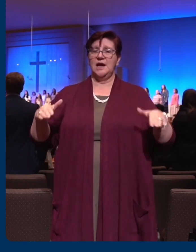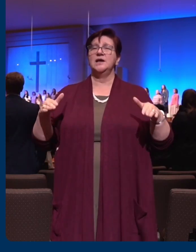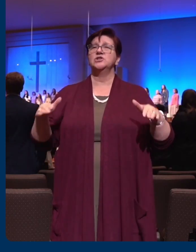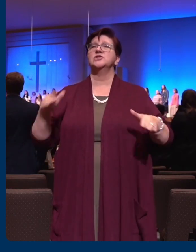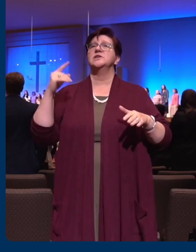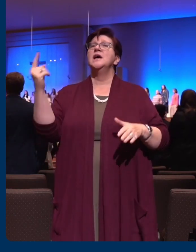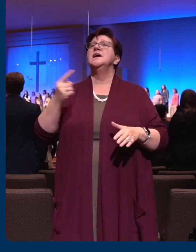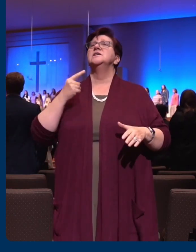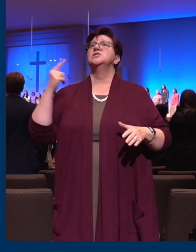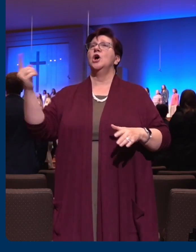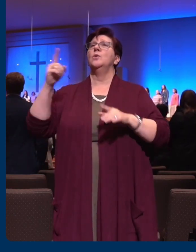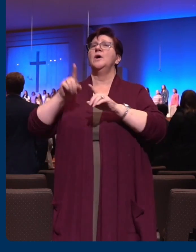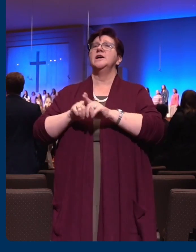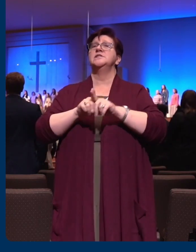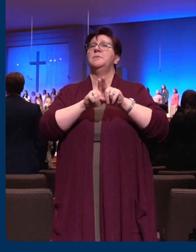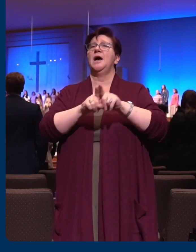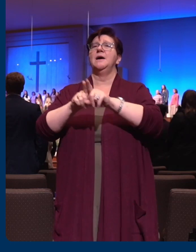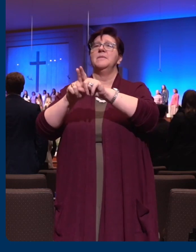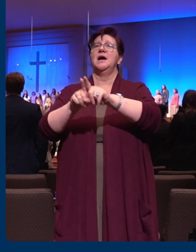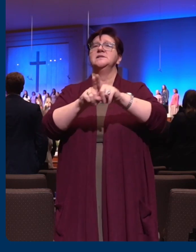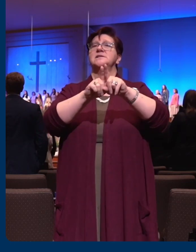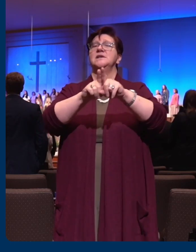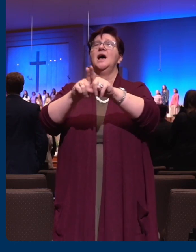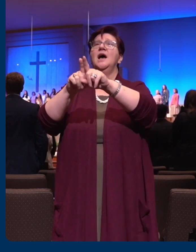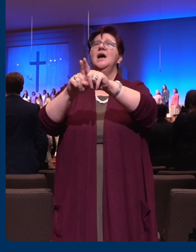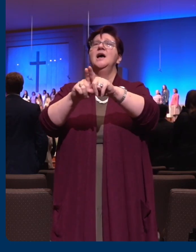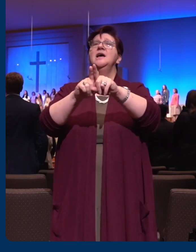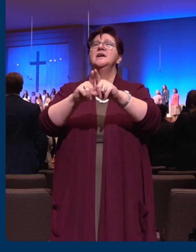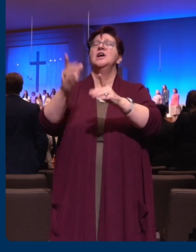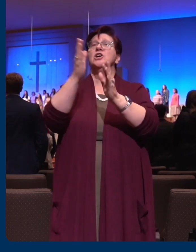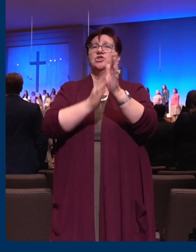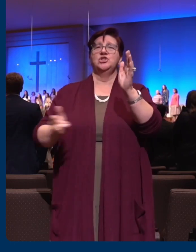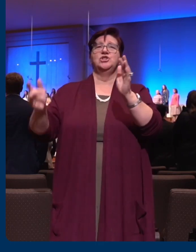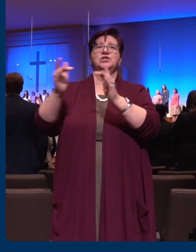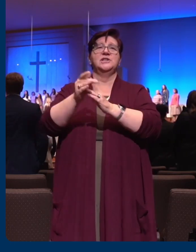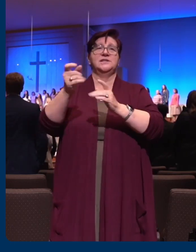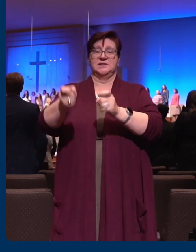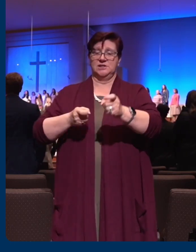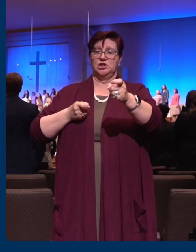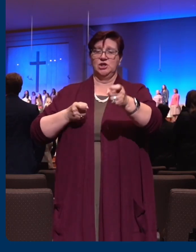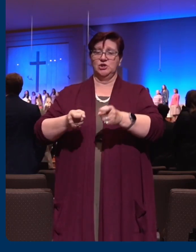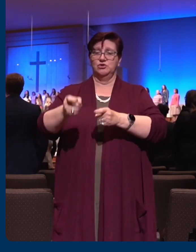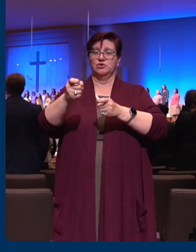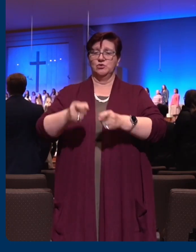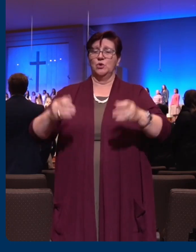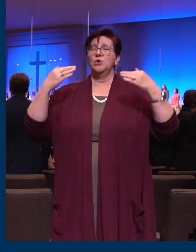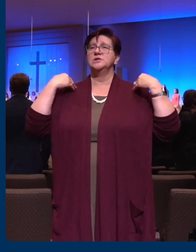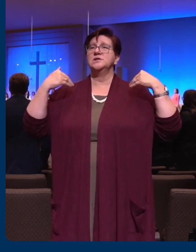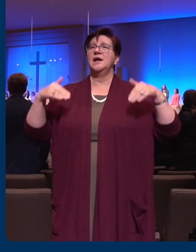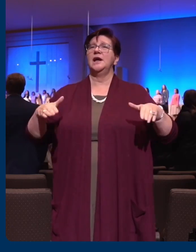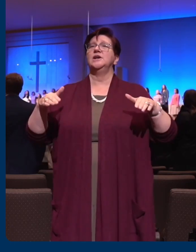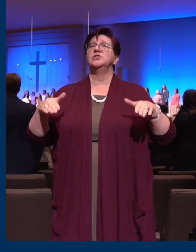is always by my side, the God of angel armies